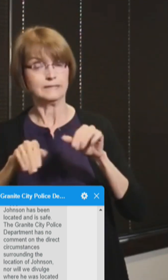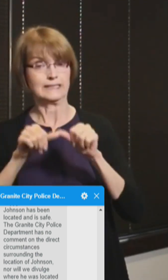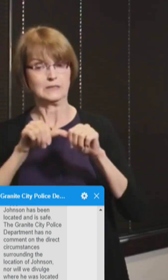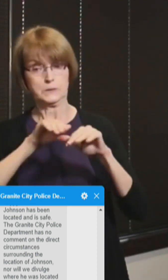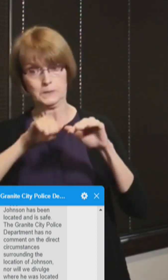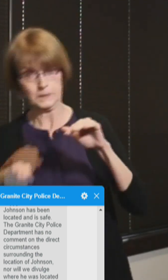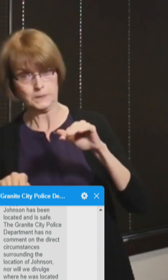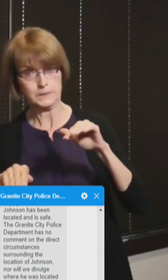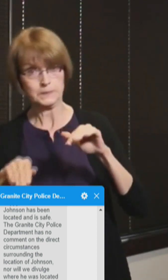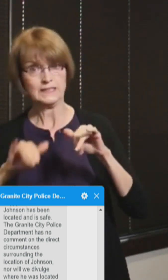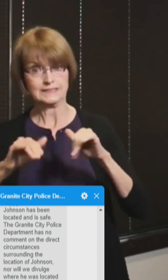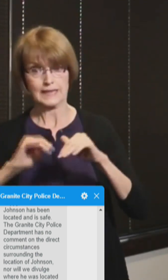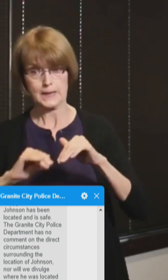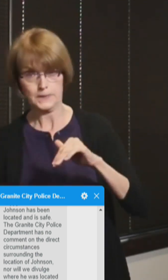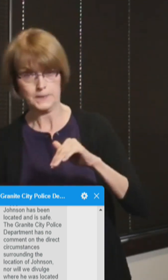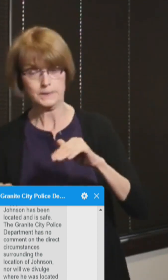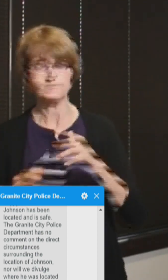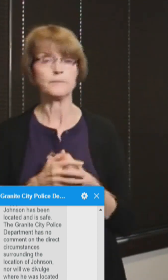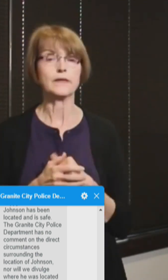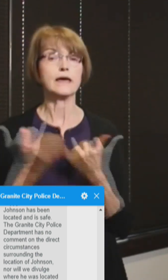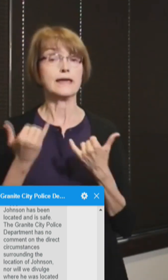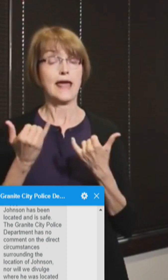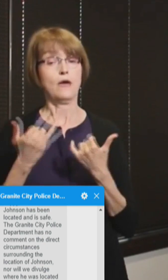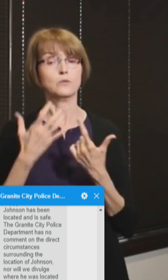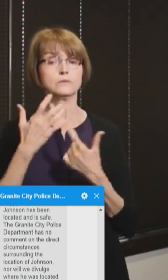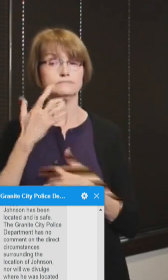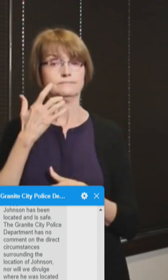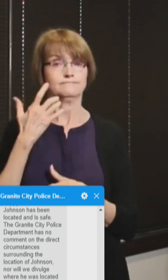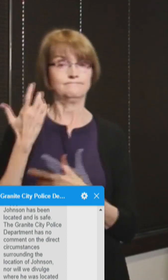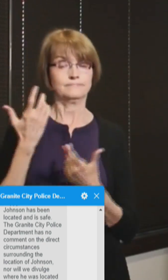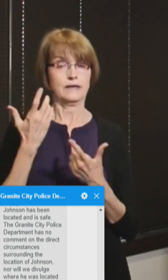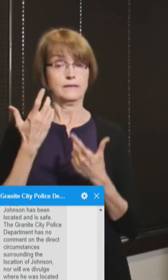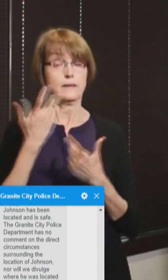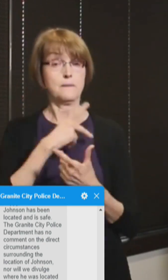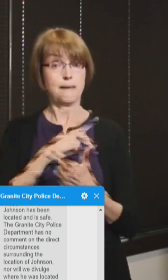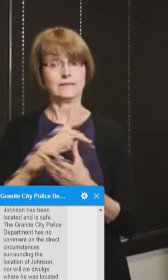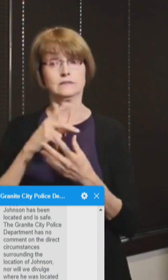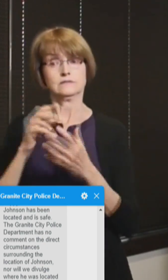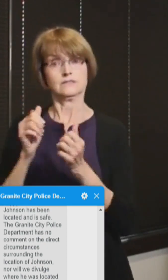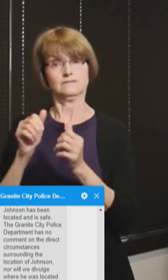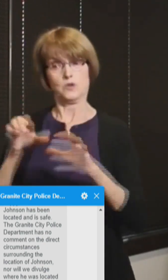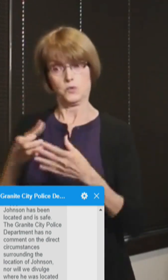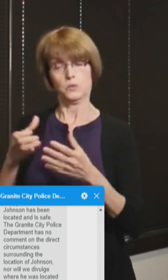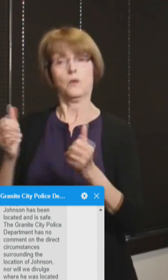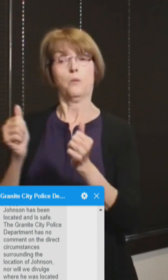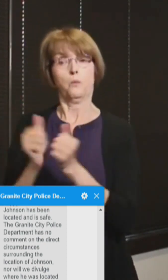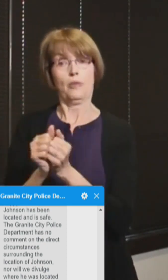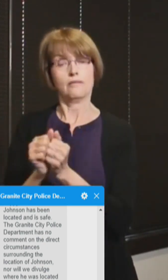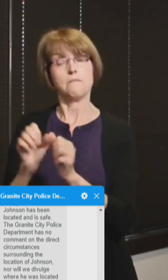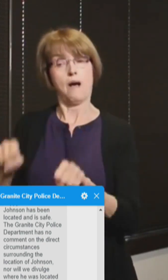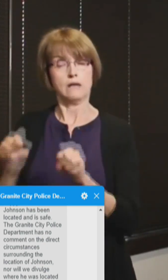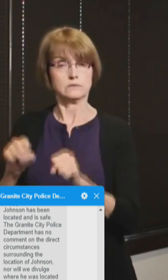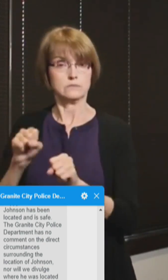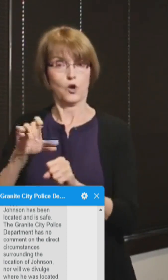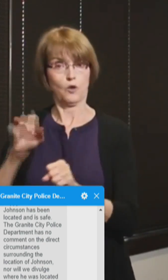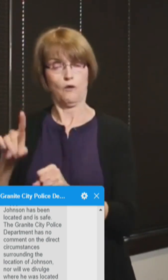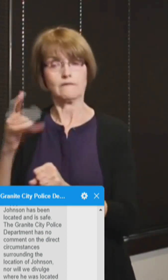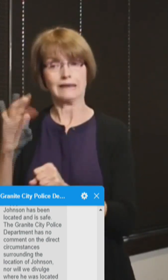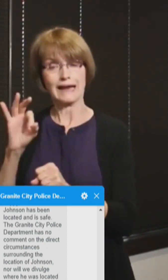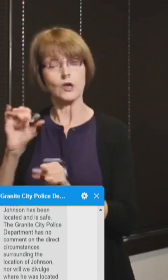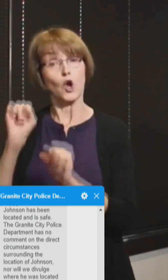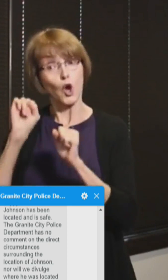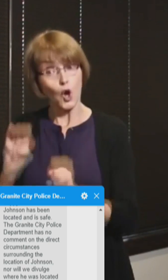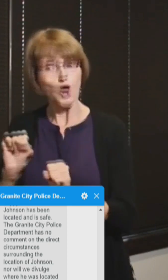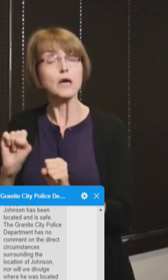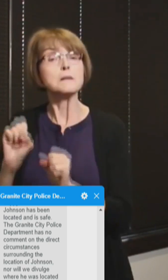So now let's look at our daily hospitalization numbers for patients with potential COVID, for those who could have the virus,